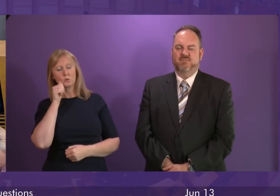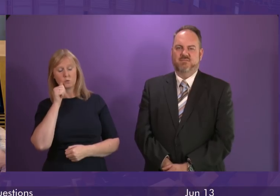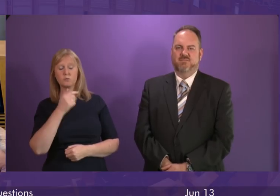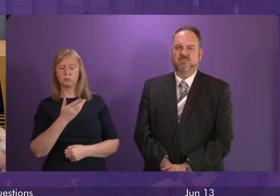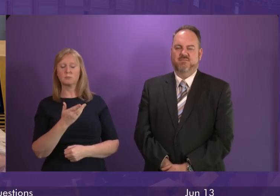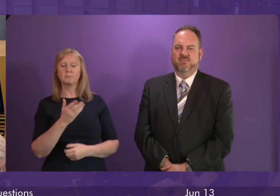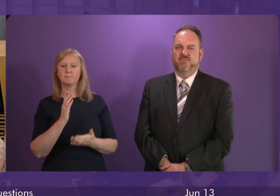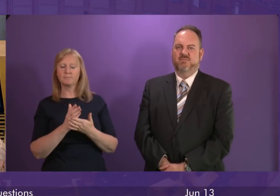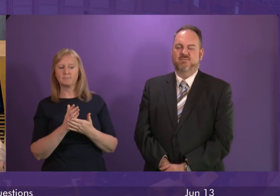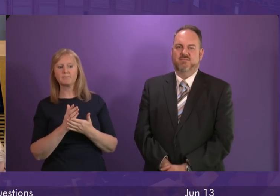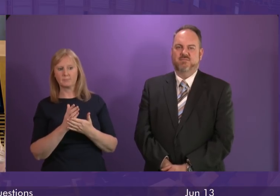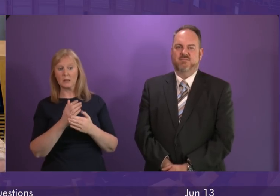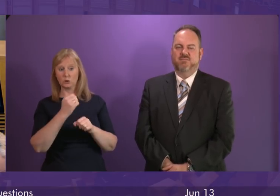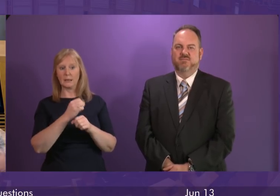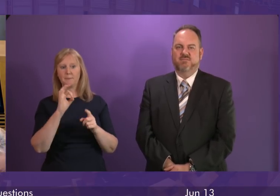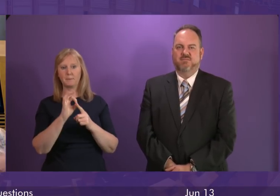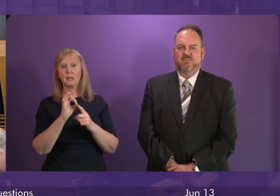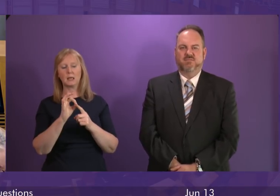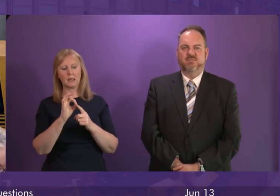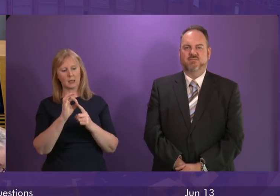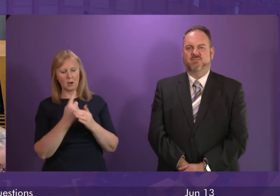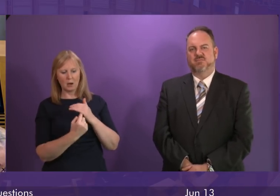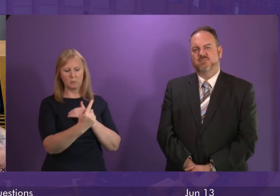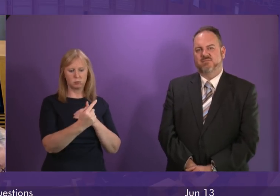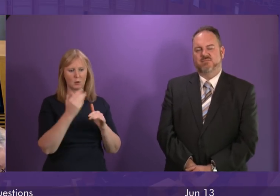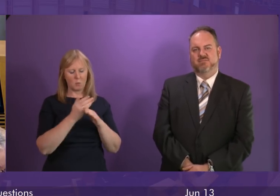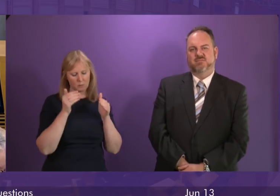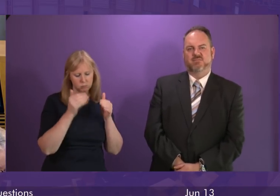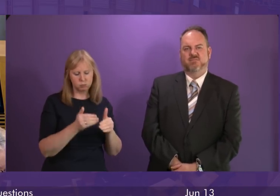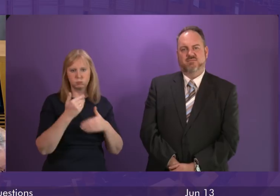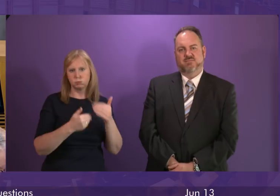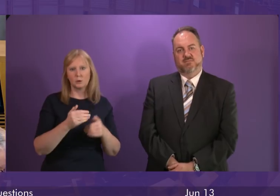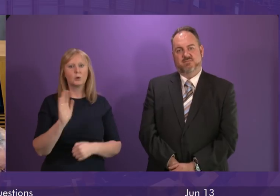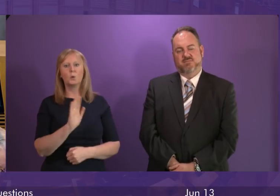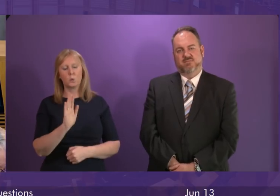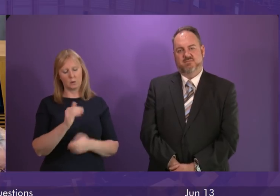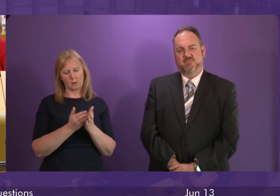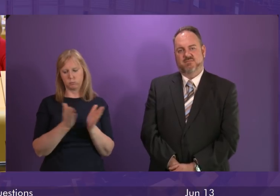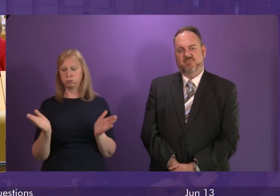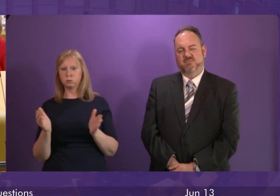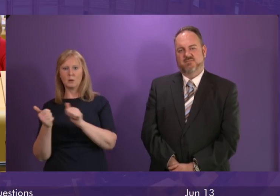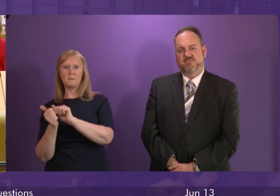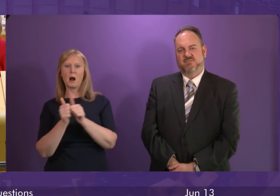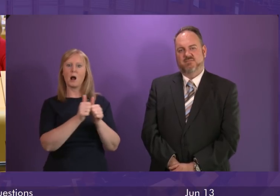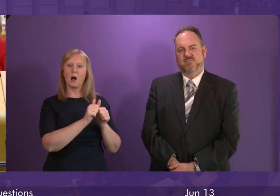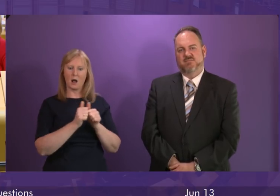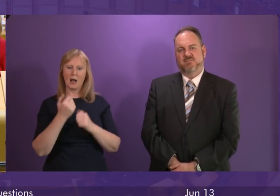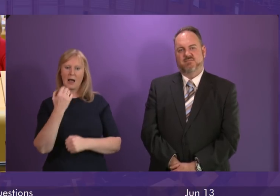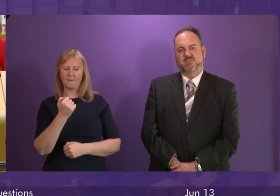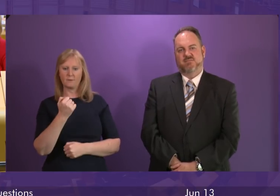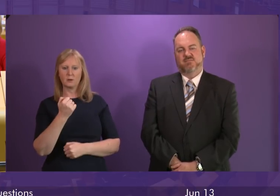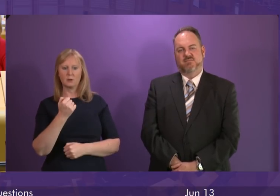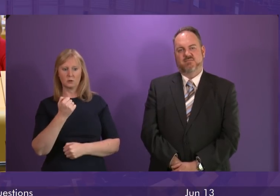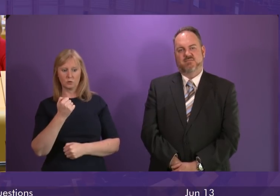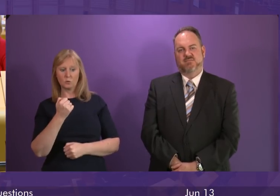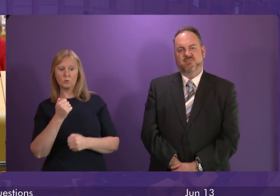Johnson knows this, general practice does not work in isolation. They are part of a multidisciplinary team so increasing the share of funding going